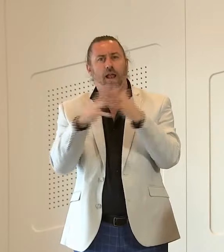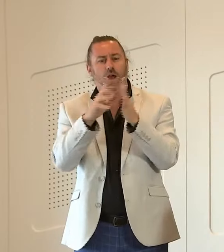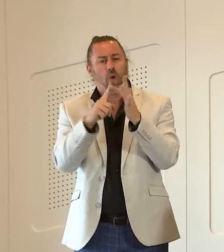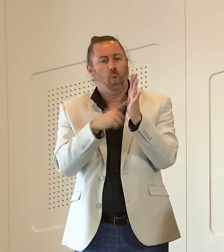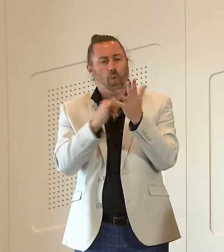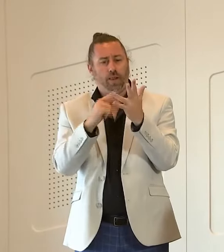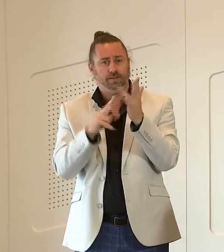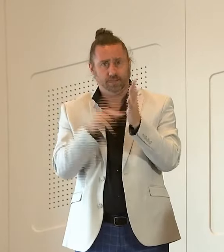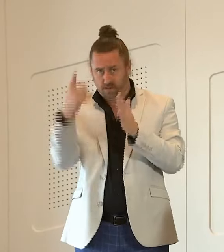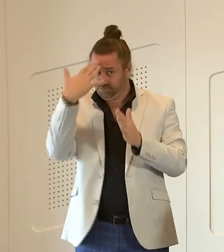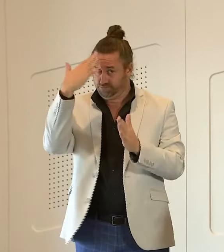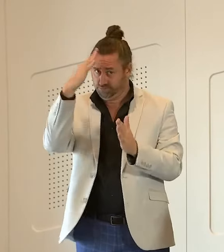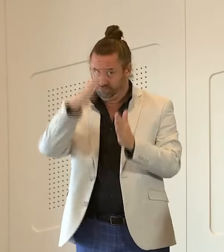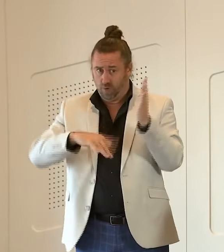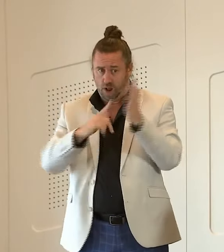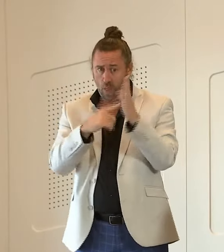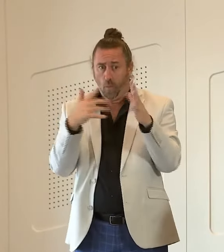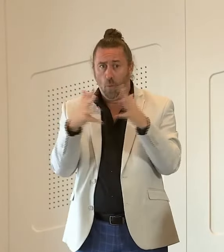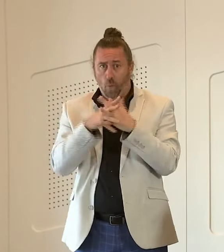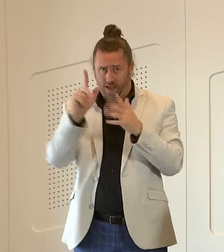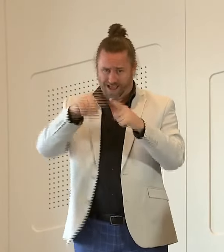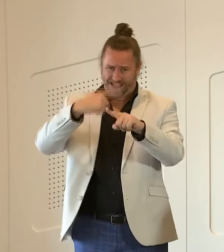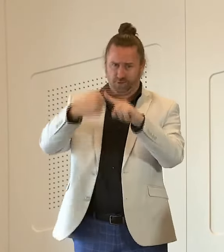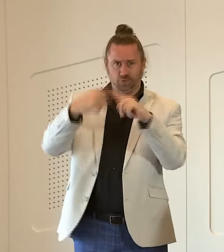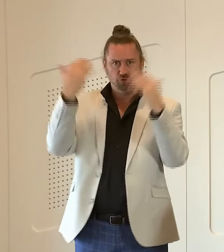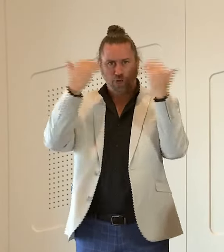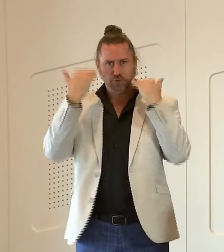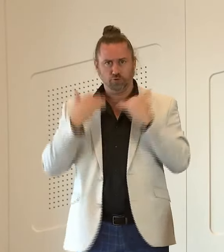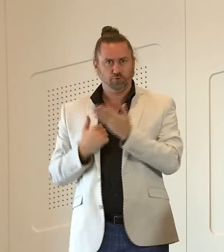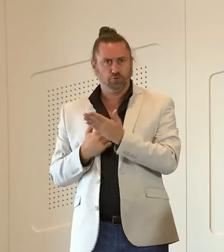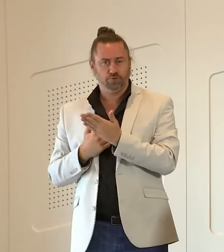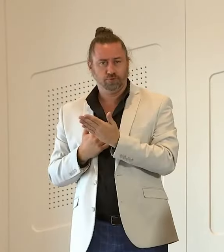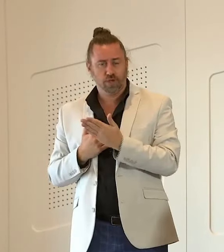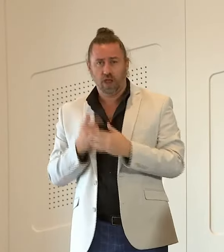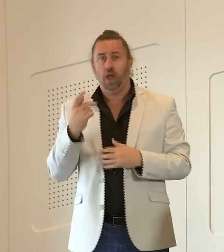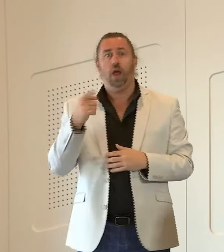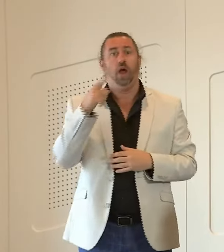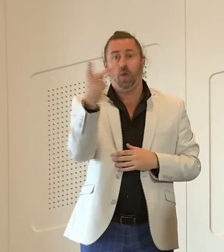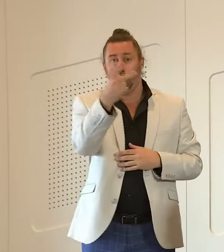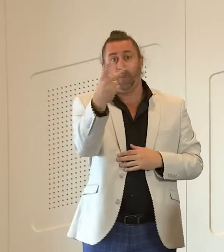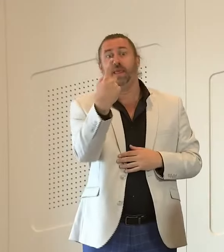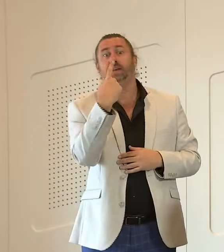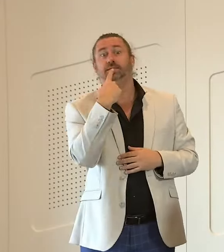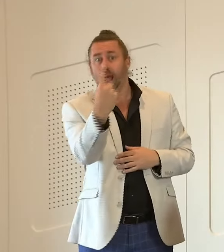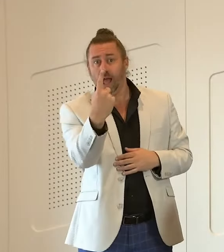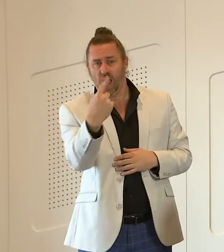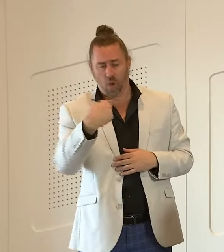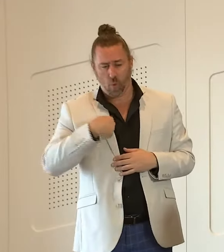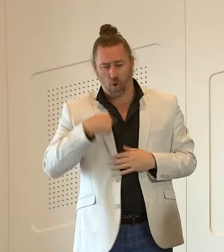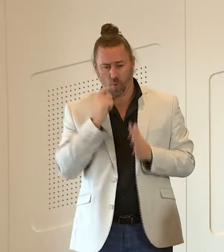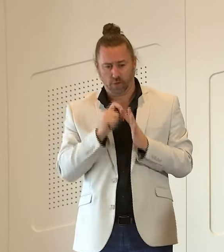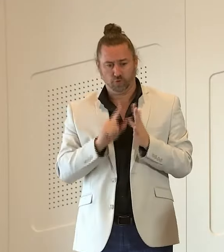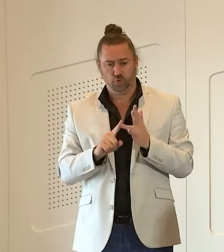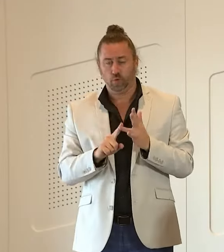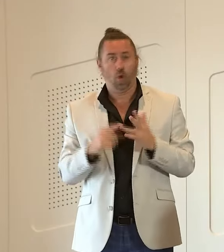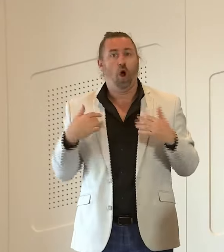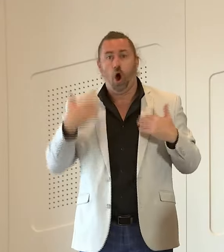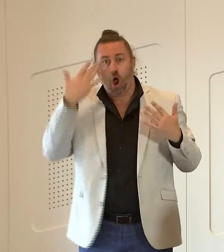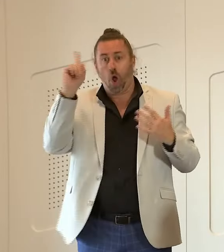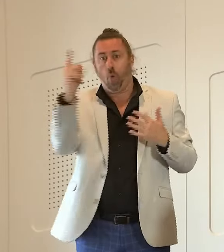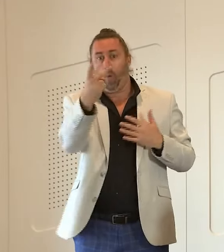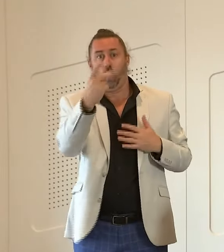qc and the government will absolutely implement whatever recommendations i'm not going to preempt